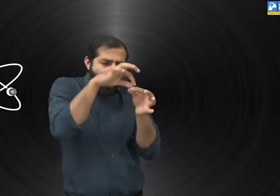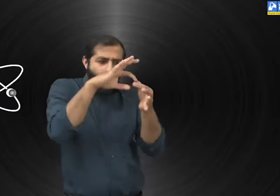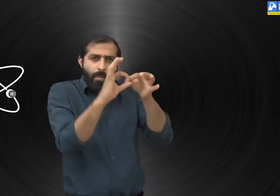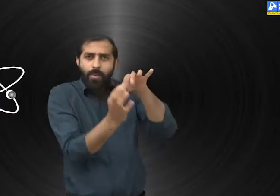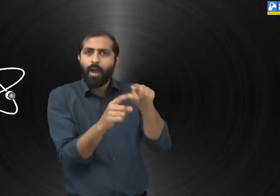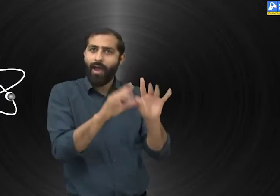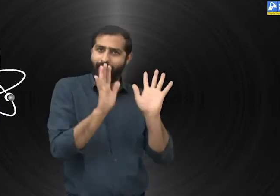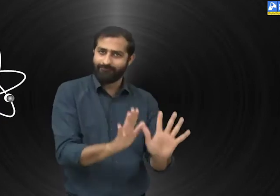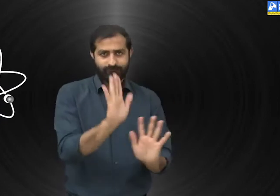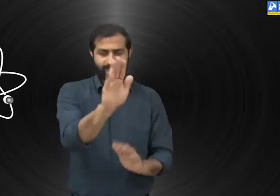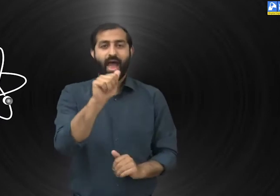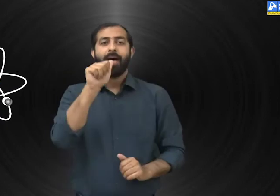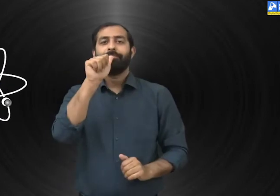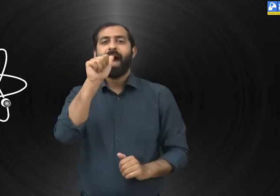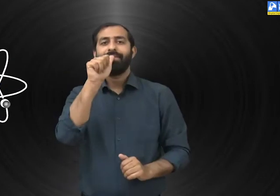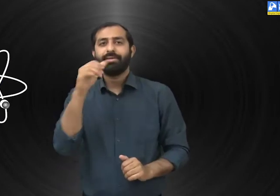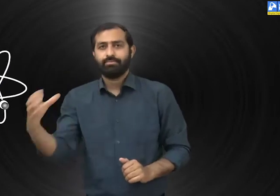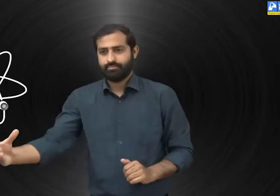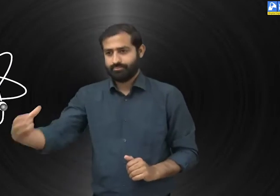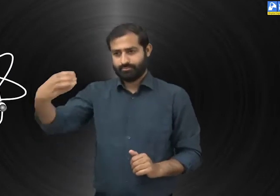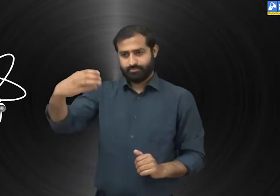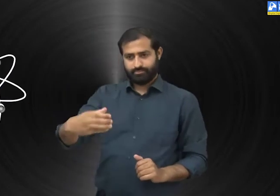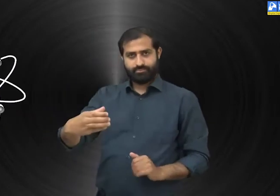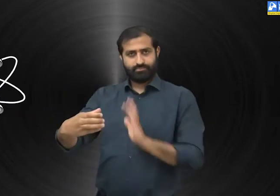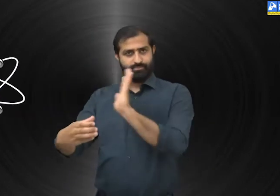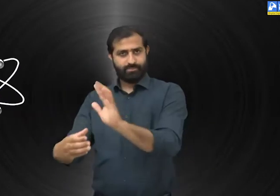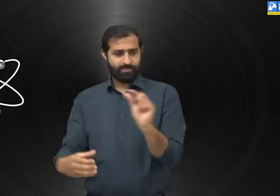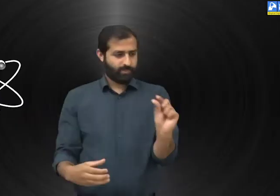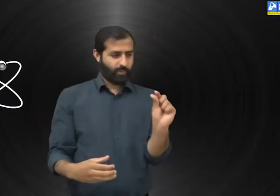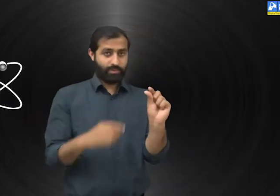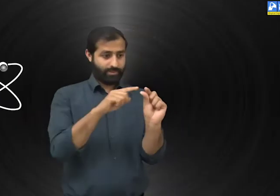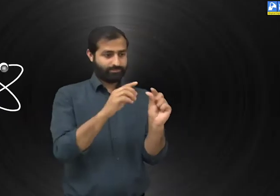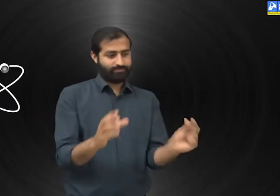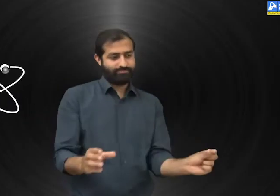If we add a small particle of sugar to the water,